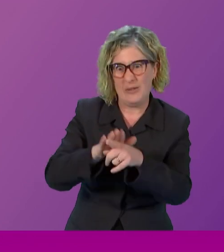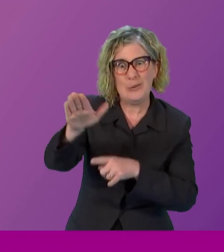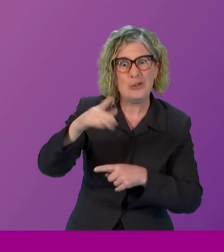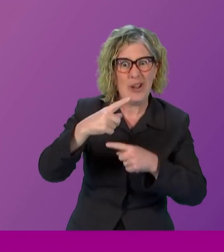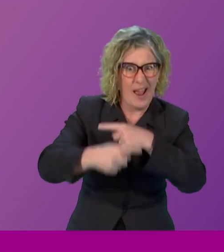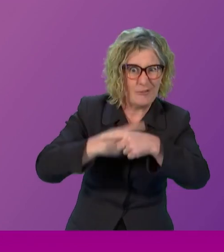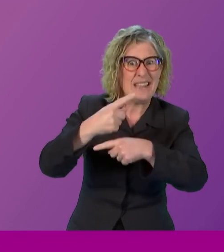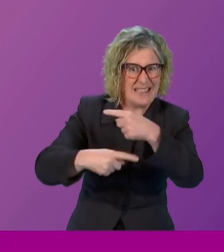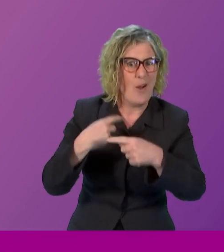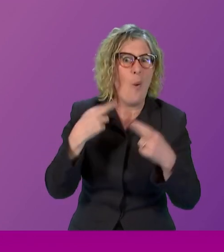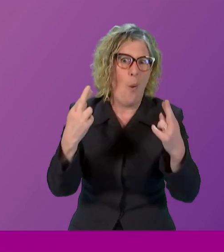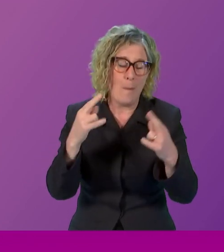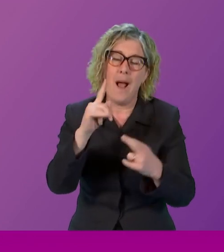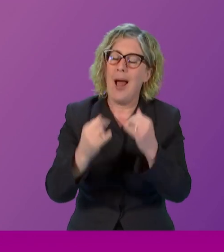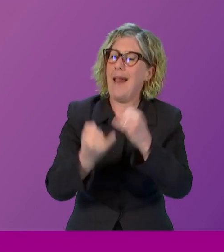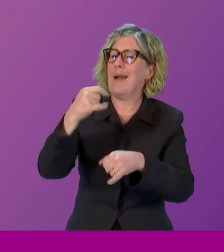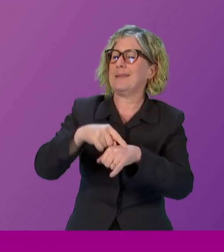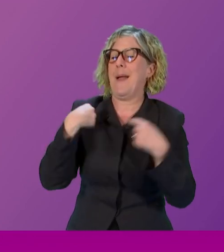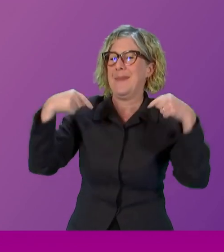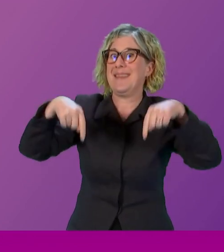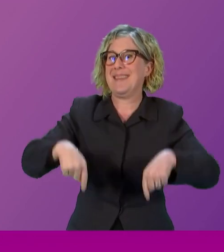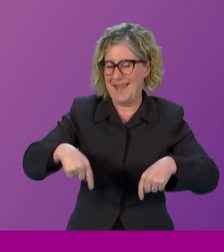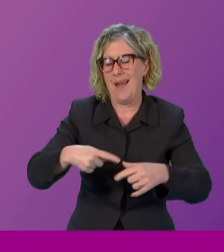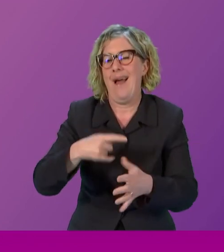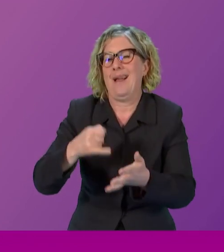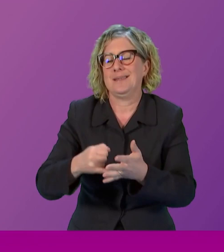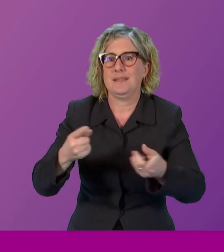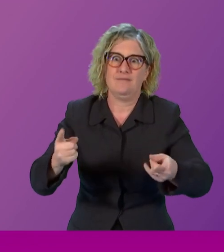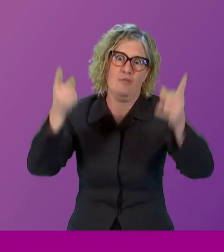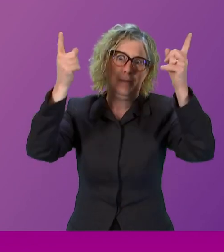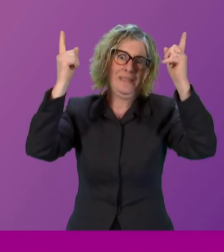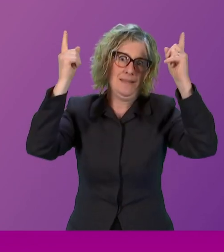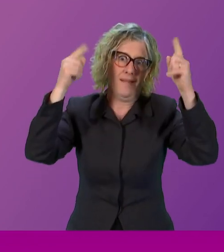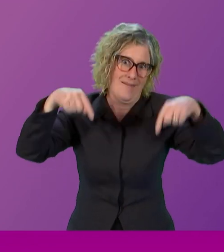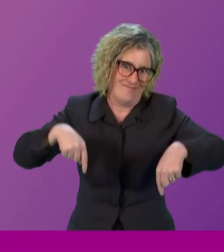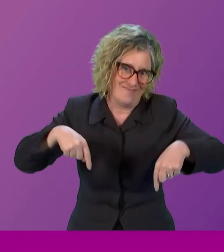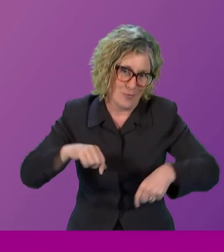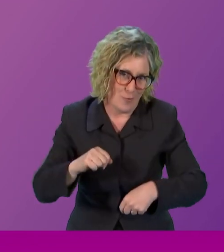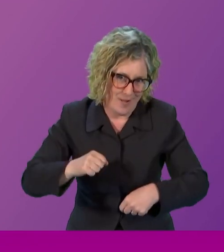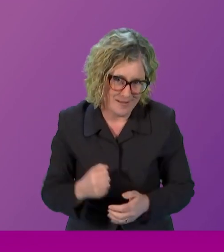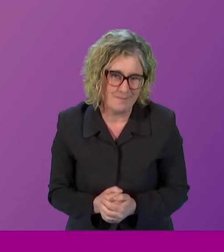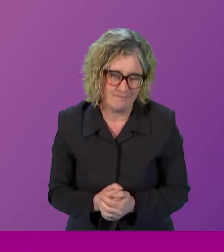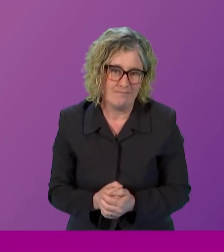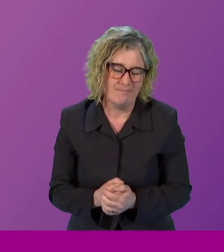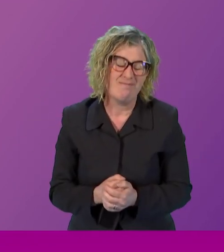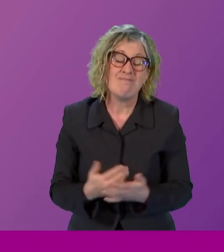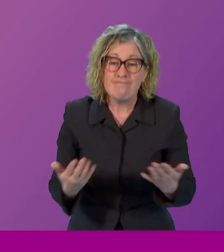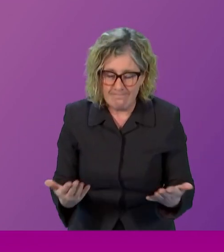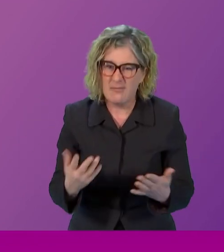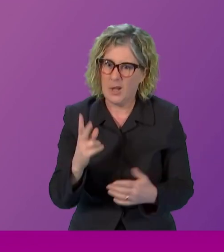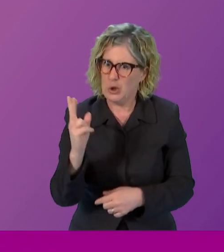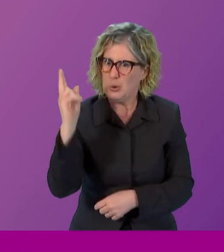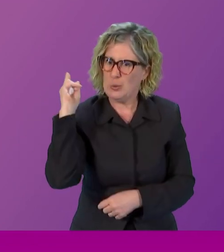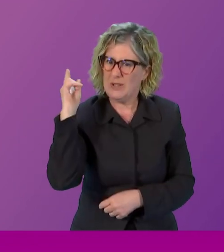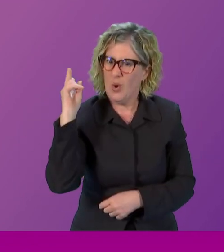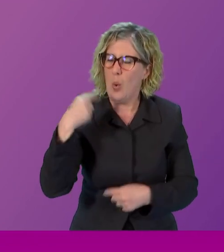will be the last time I address this event as First Minister. Over the last two weeks since I announced